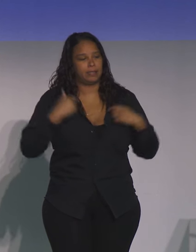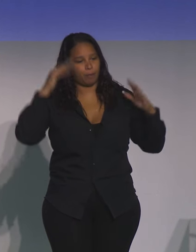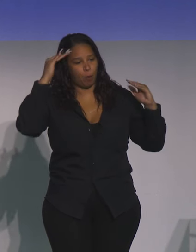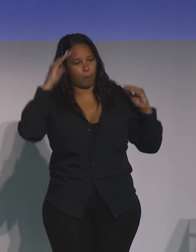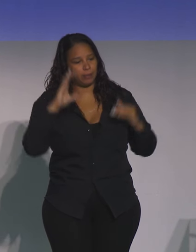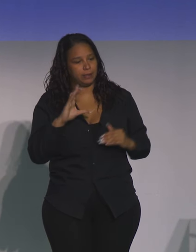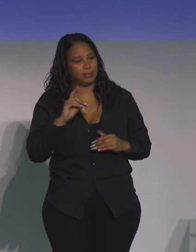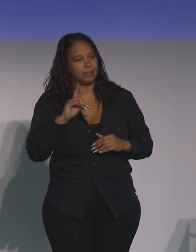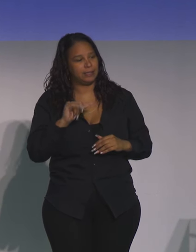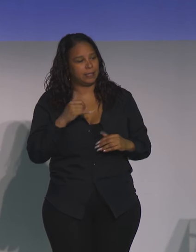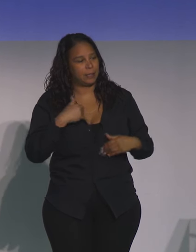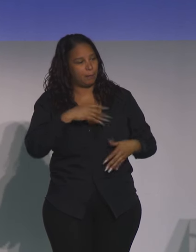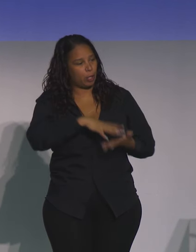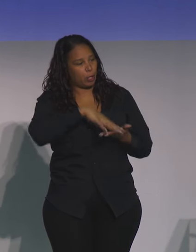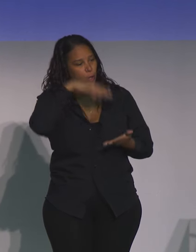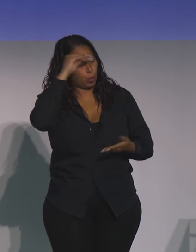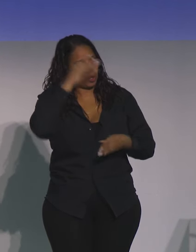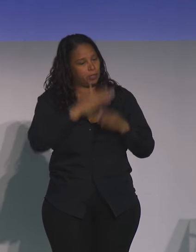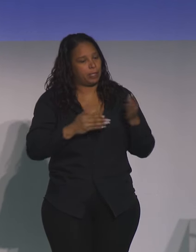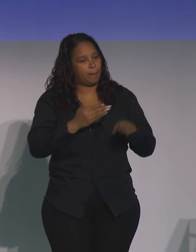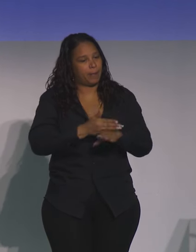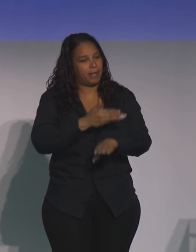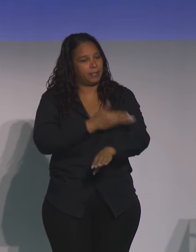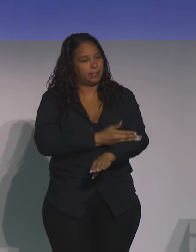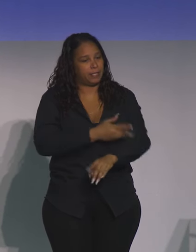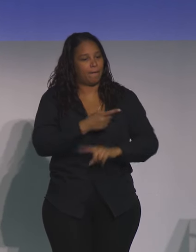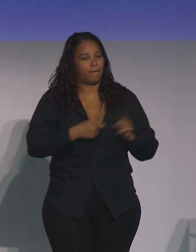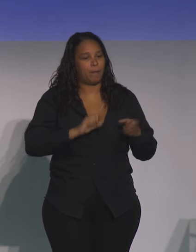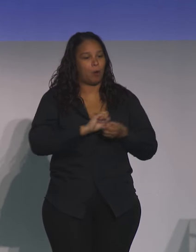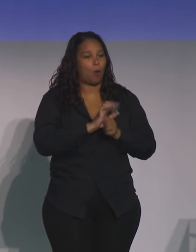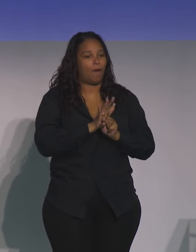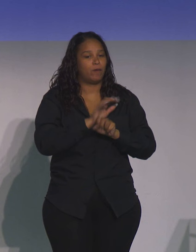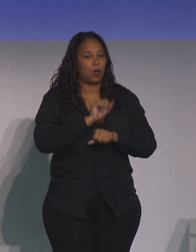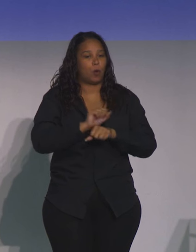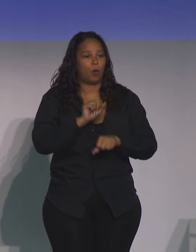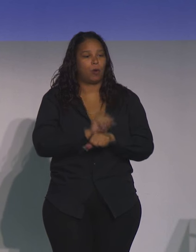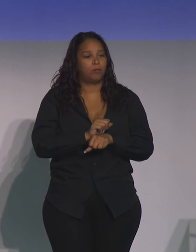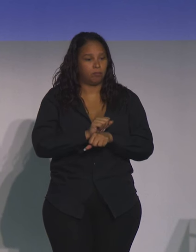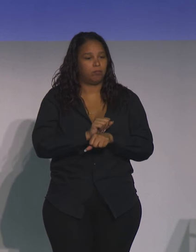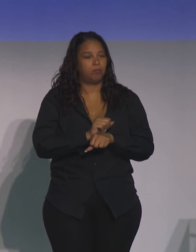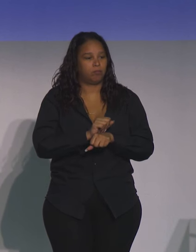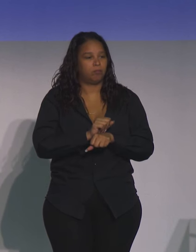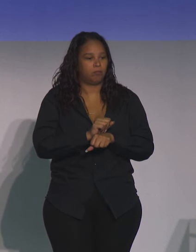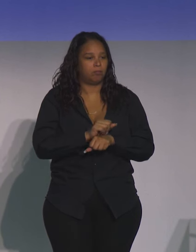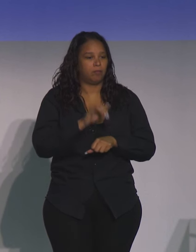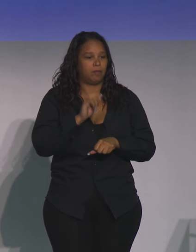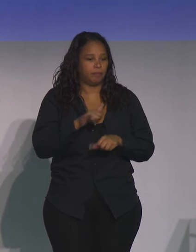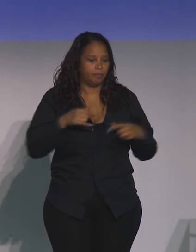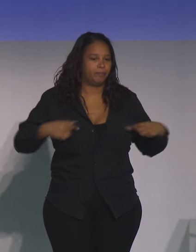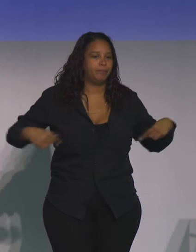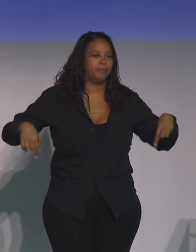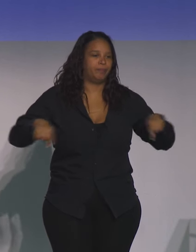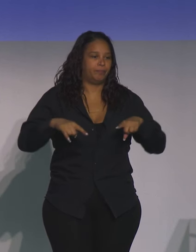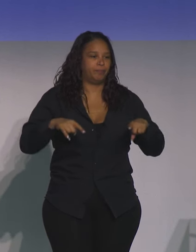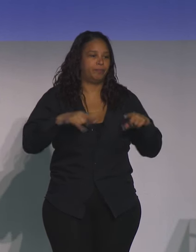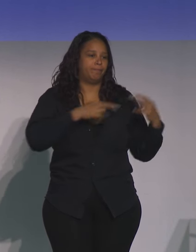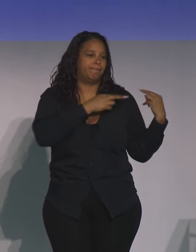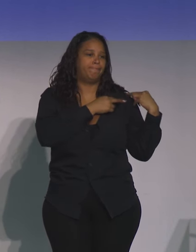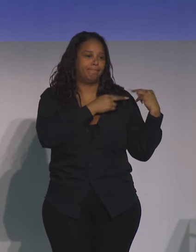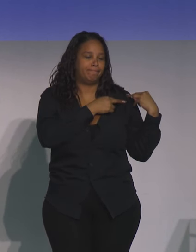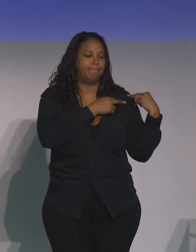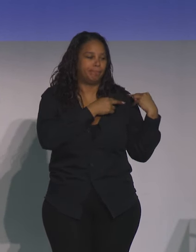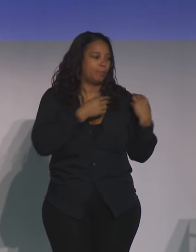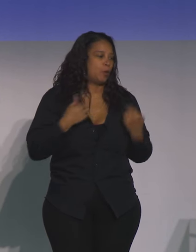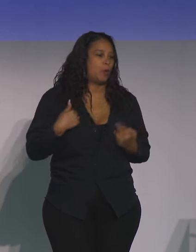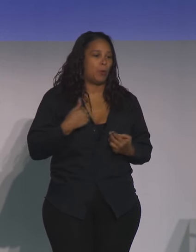and learn some lessons from the COVID work is that silos hurt us in our terms of our response. We had